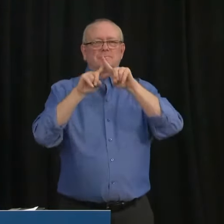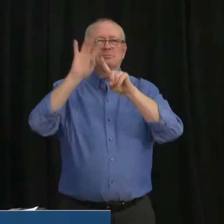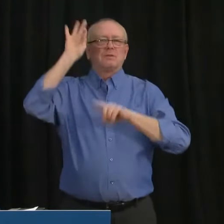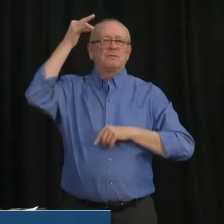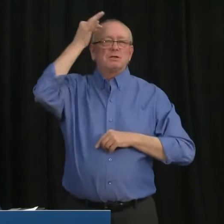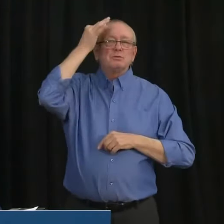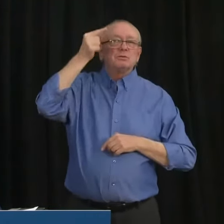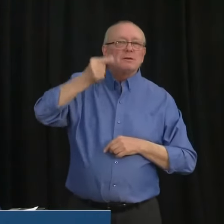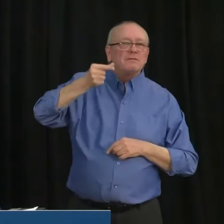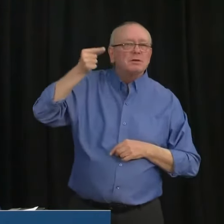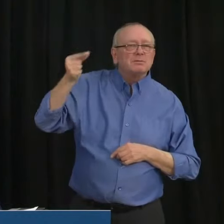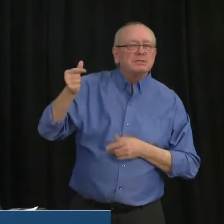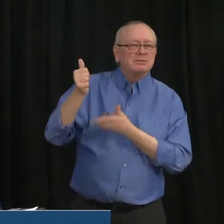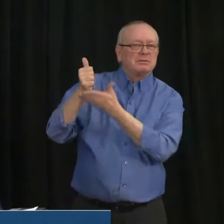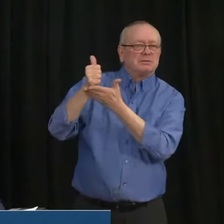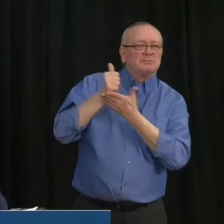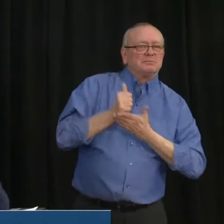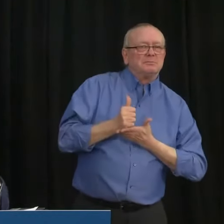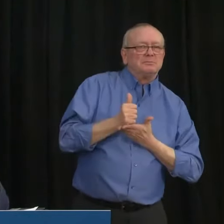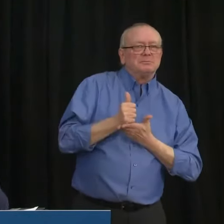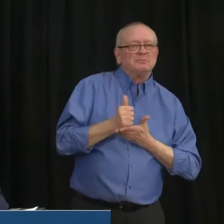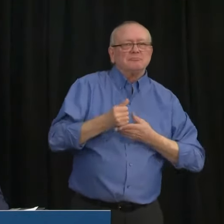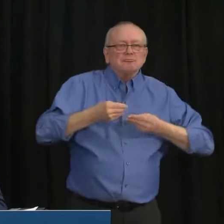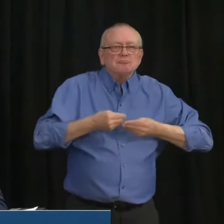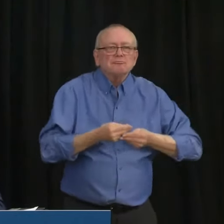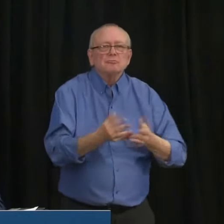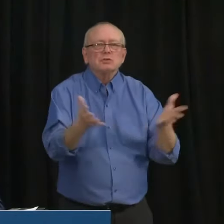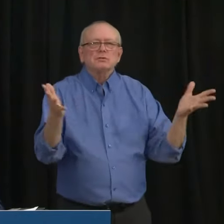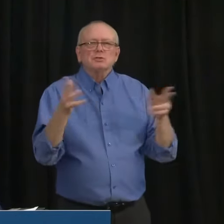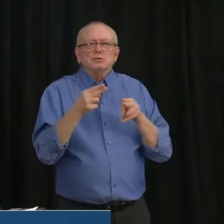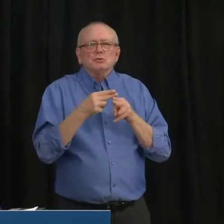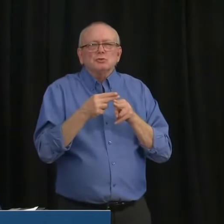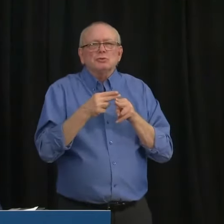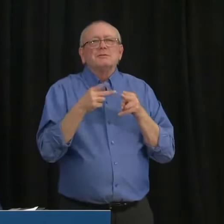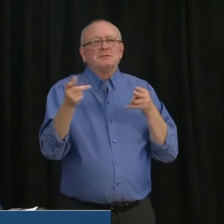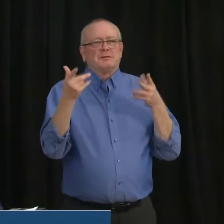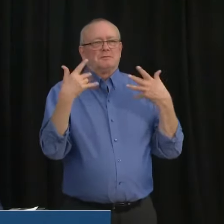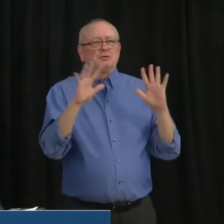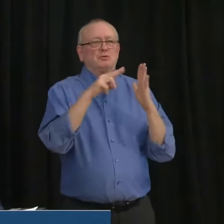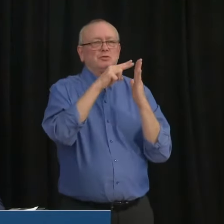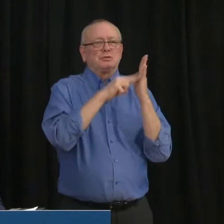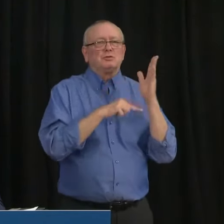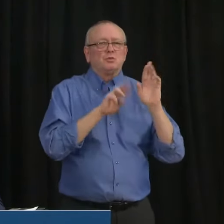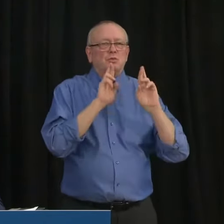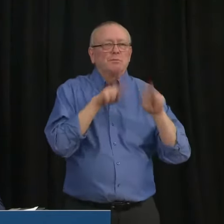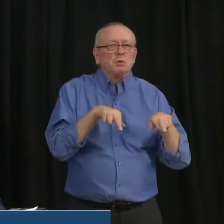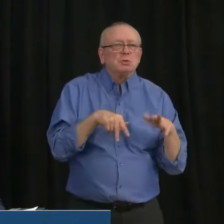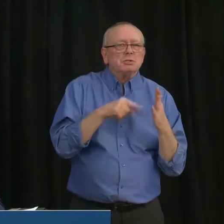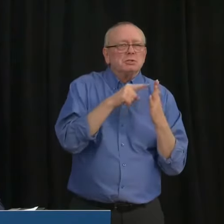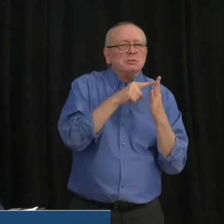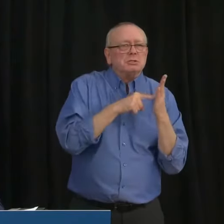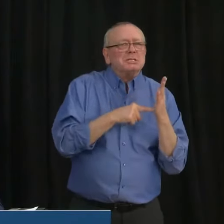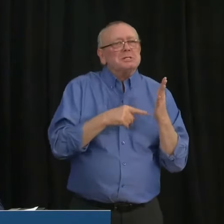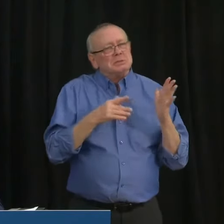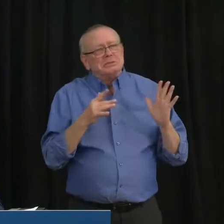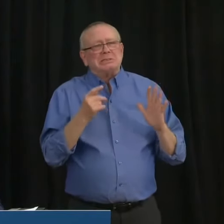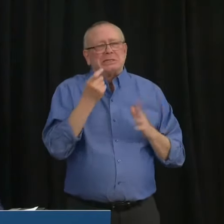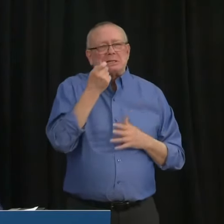on that as quickly as possible. I've read some reports about this today that are a bit concerning. But